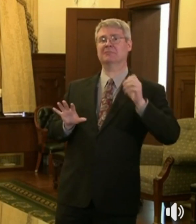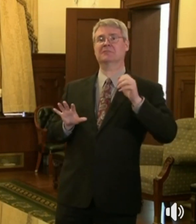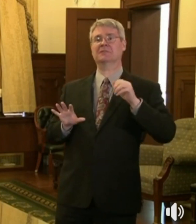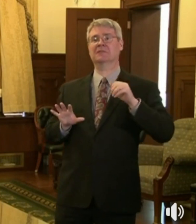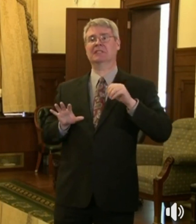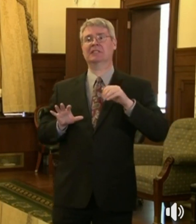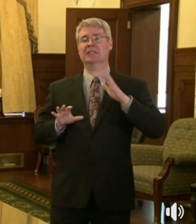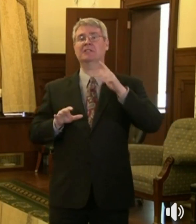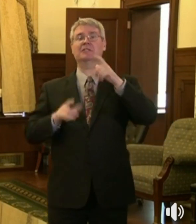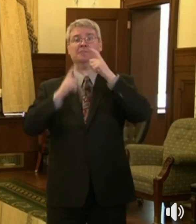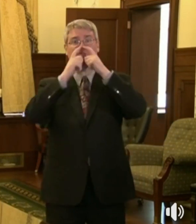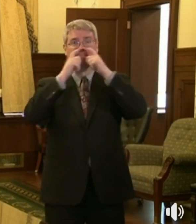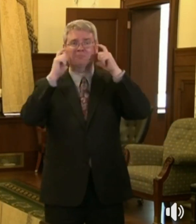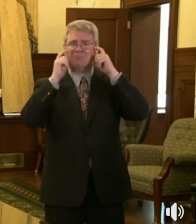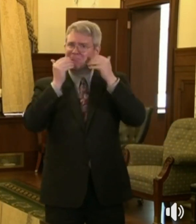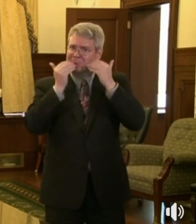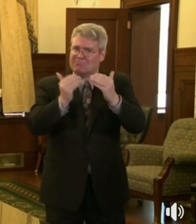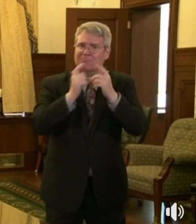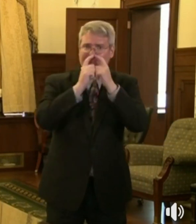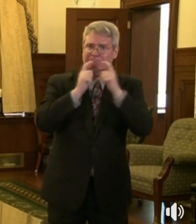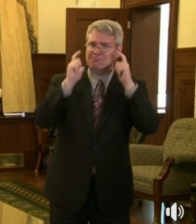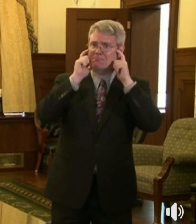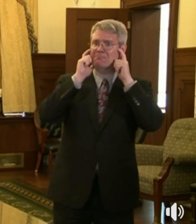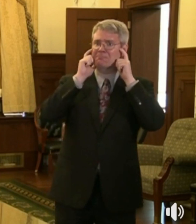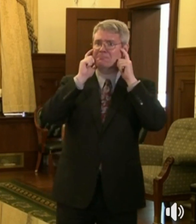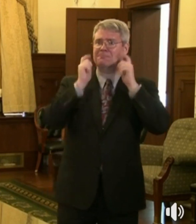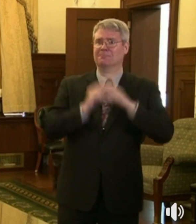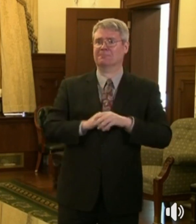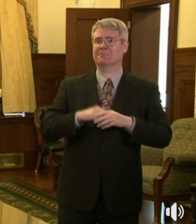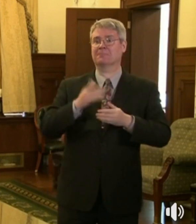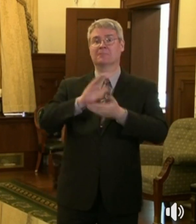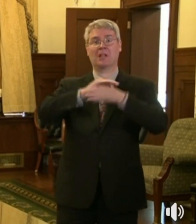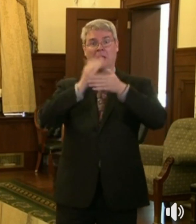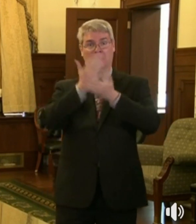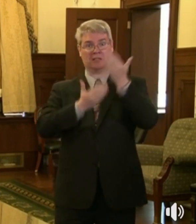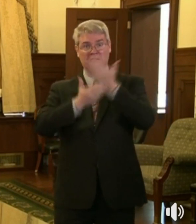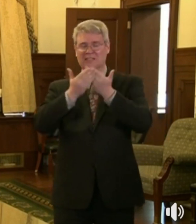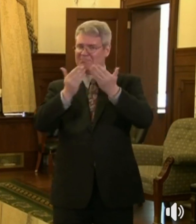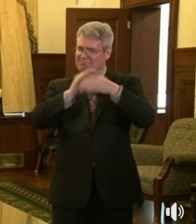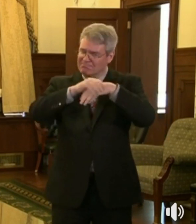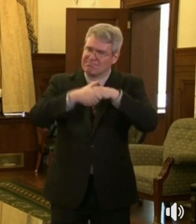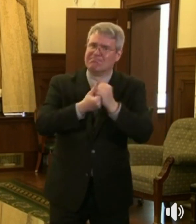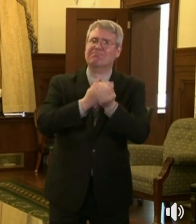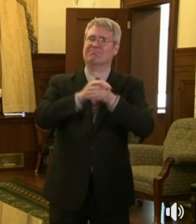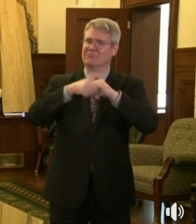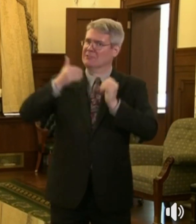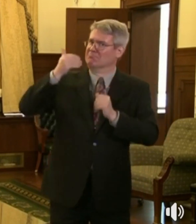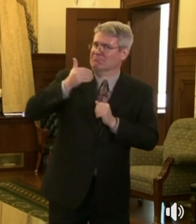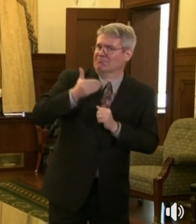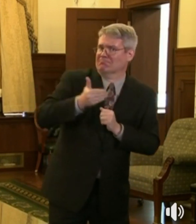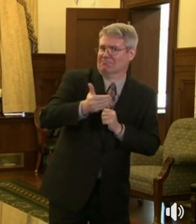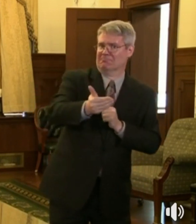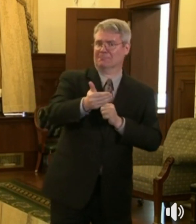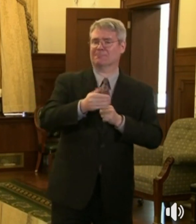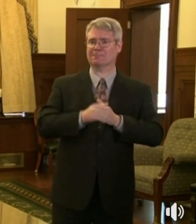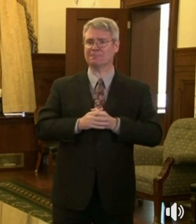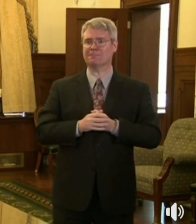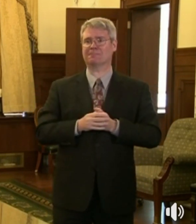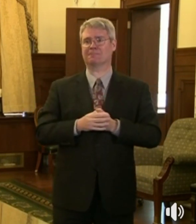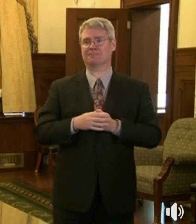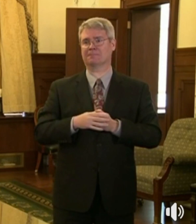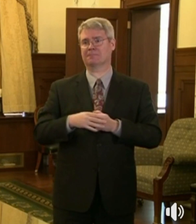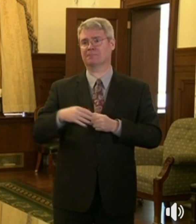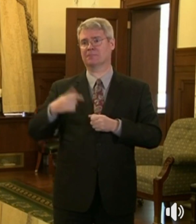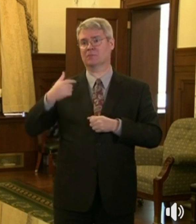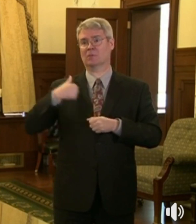covering in public places and wash your hands. As recommended, we are making decisions two